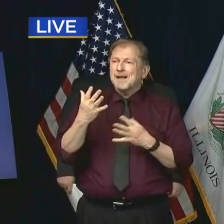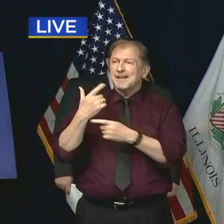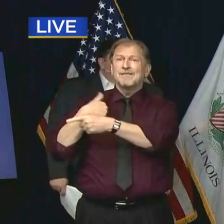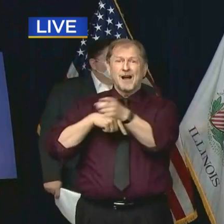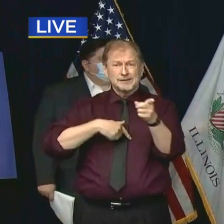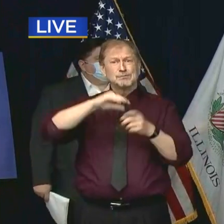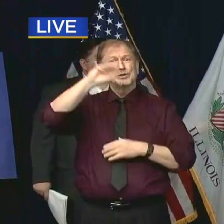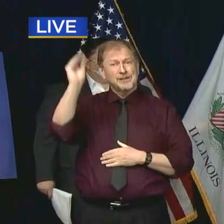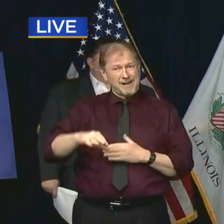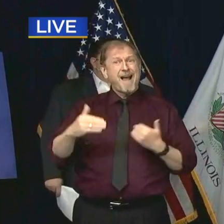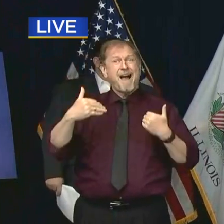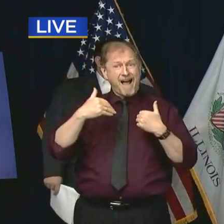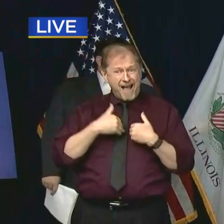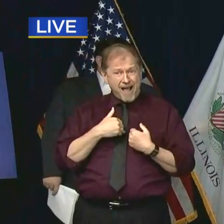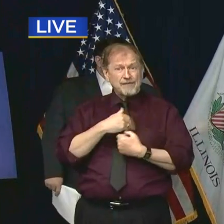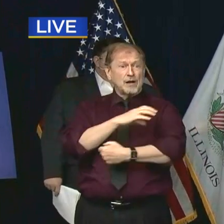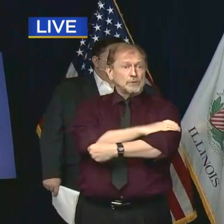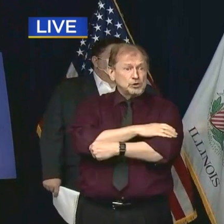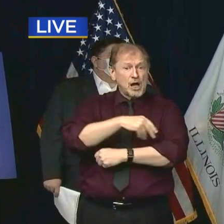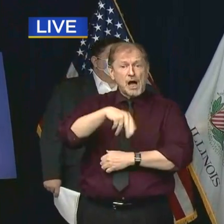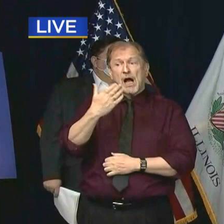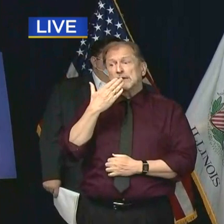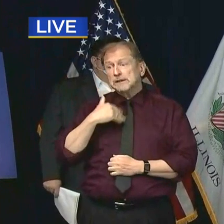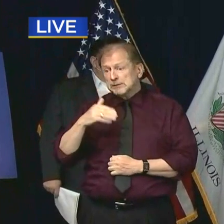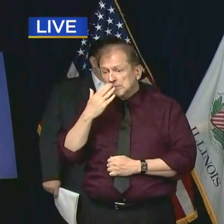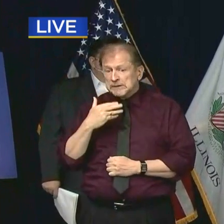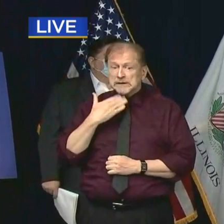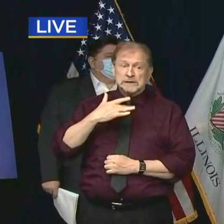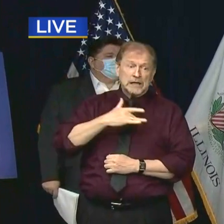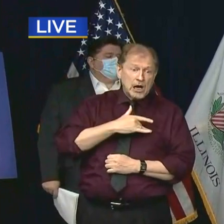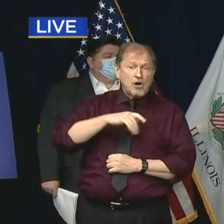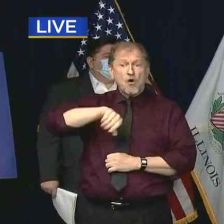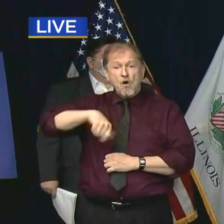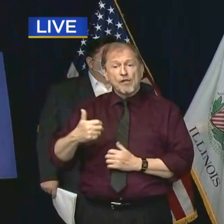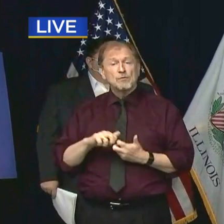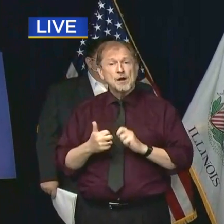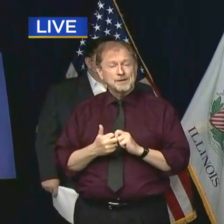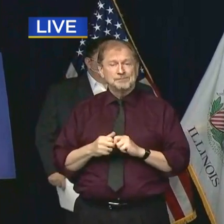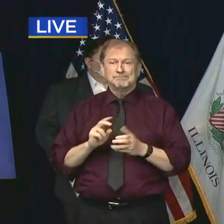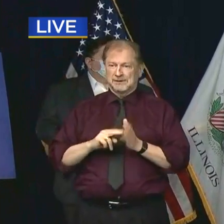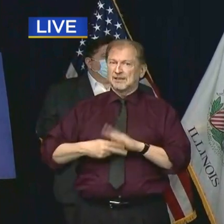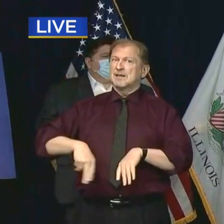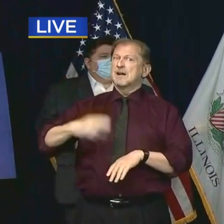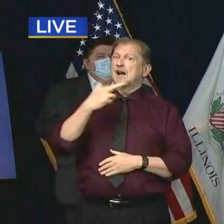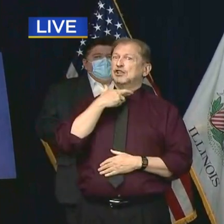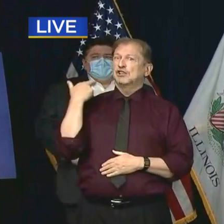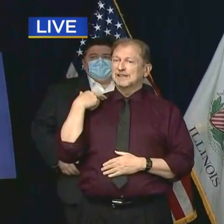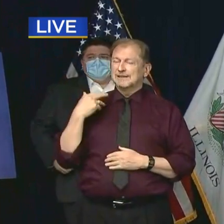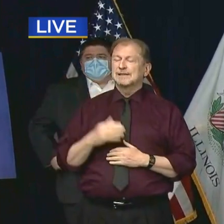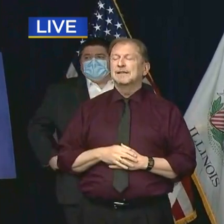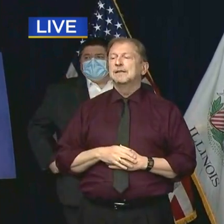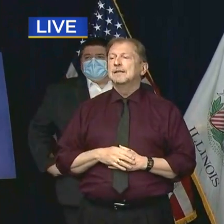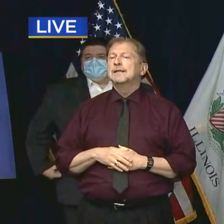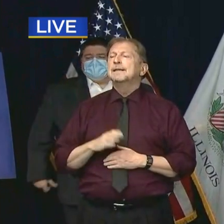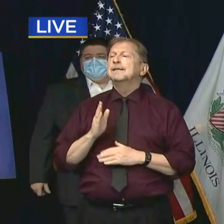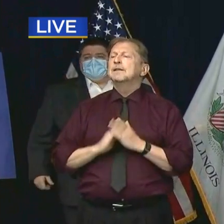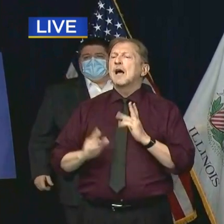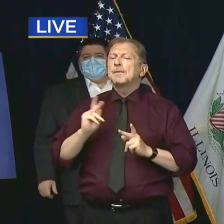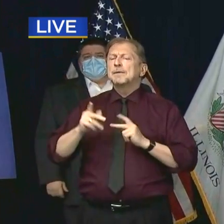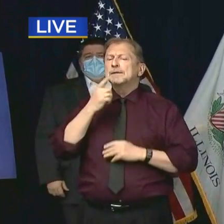large percentage of the population at risk. Yes, we've heard about some potential